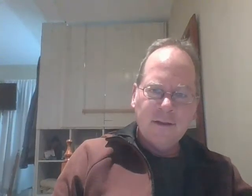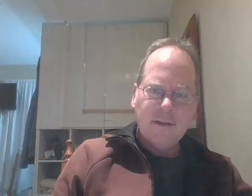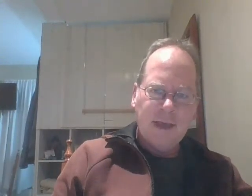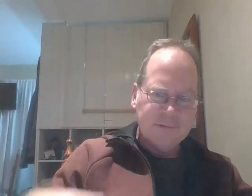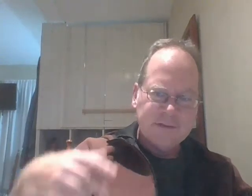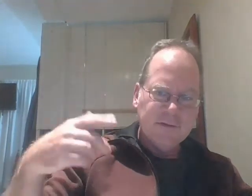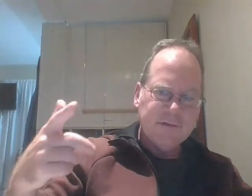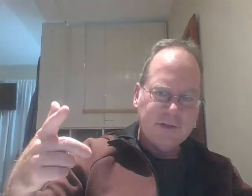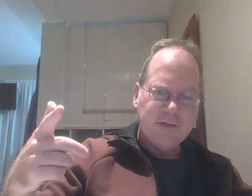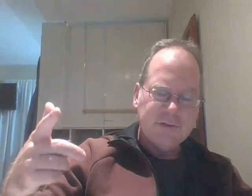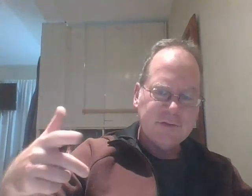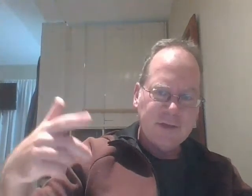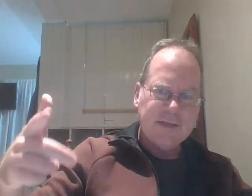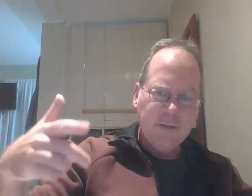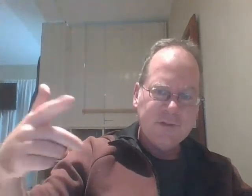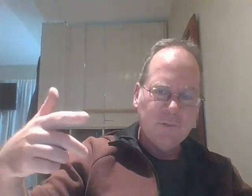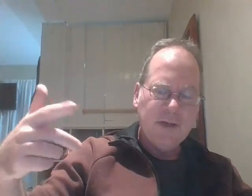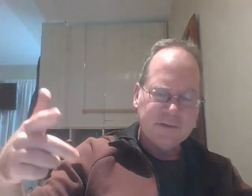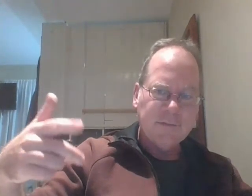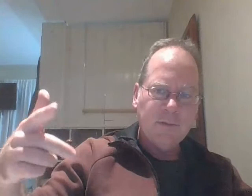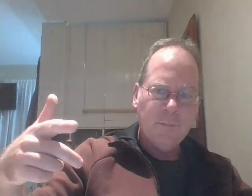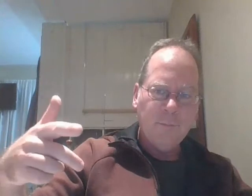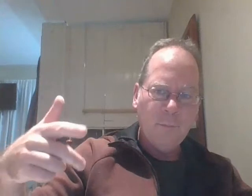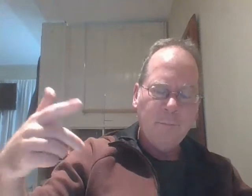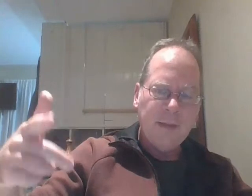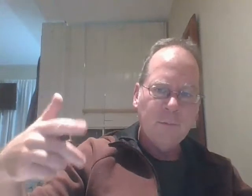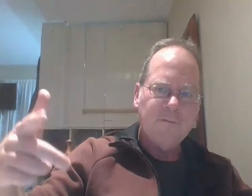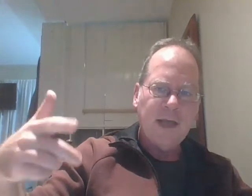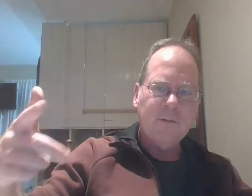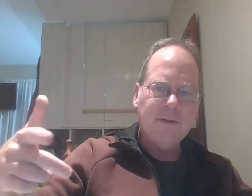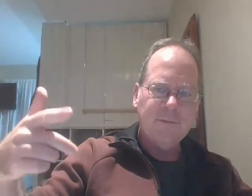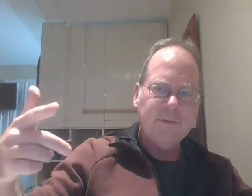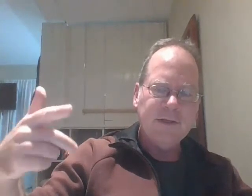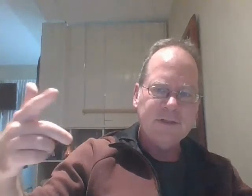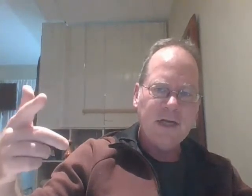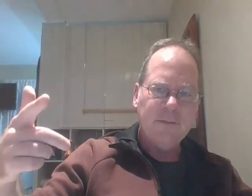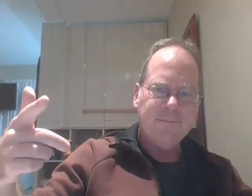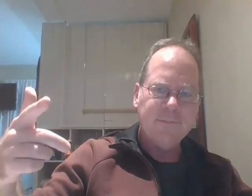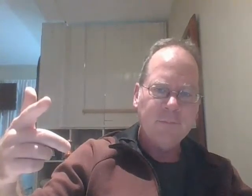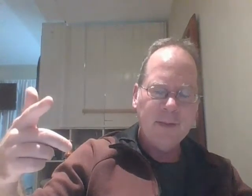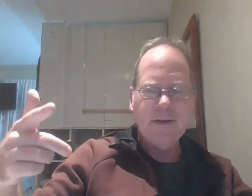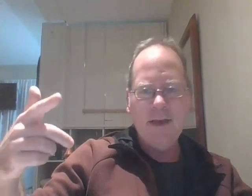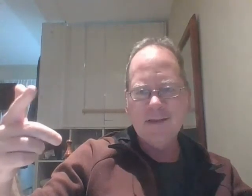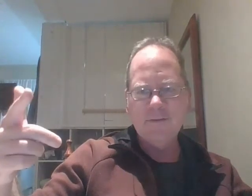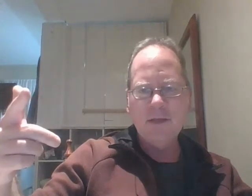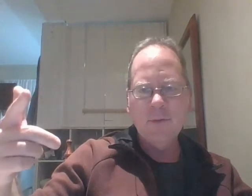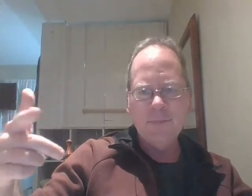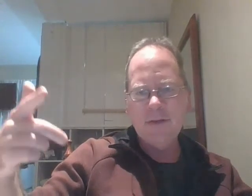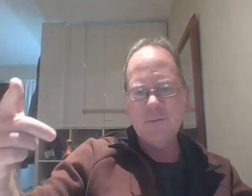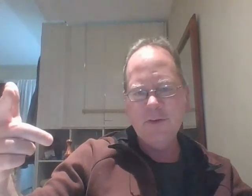having skills you can use to trade to get what you want is going to be maybe more valuable than than a job maybe not as valuable it depends on what your job